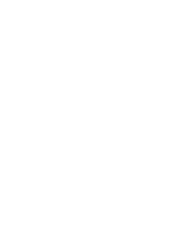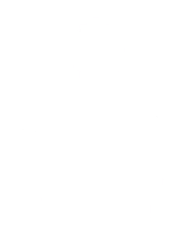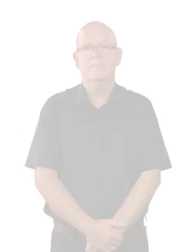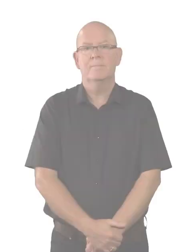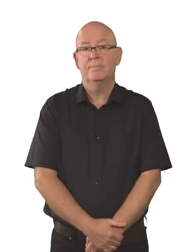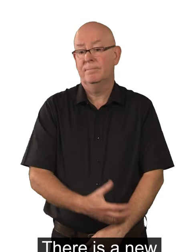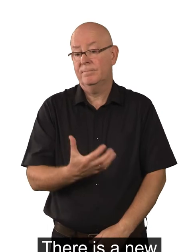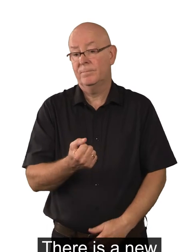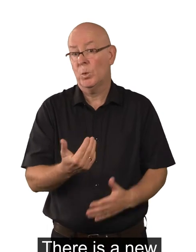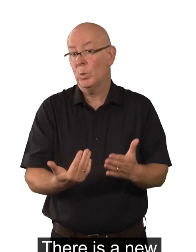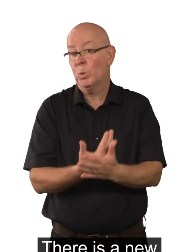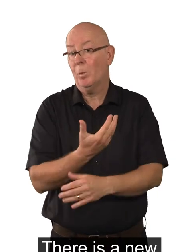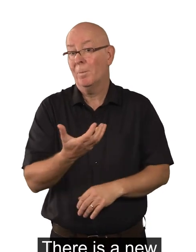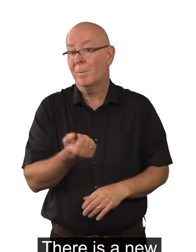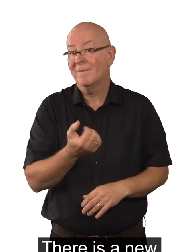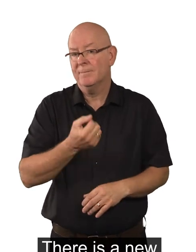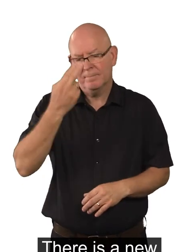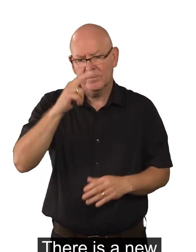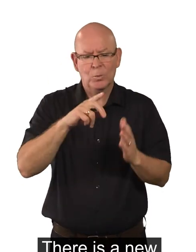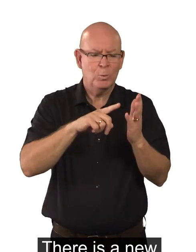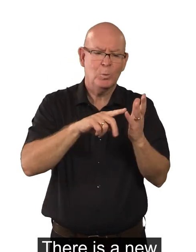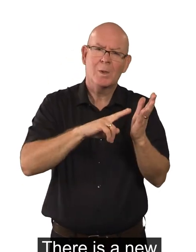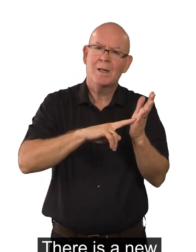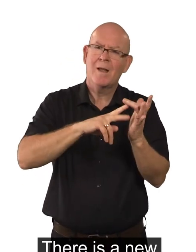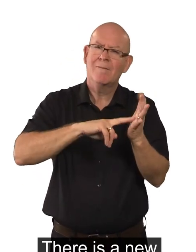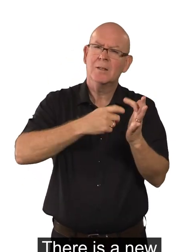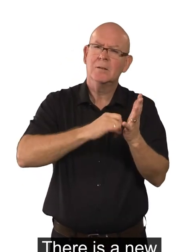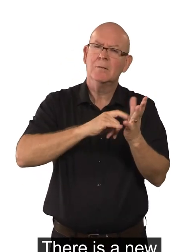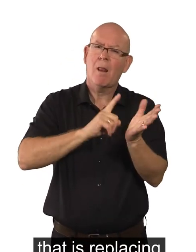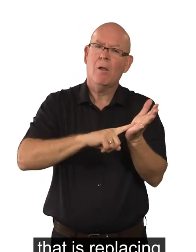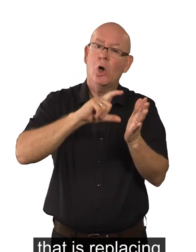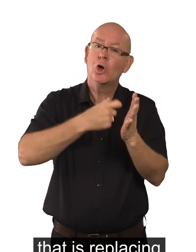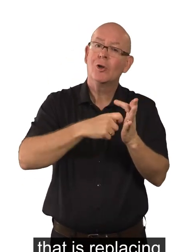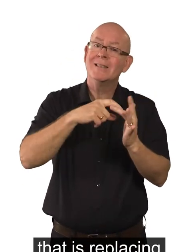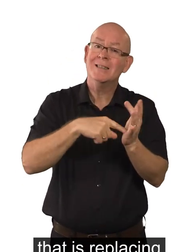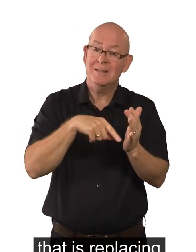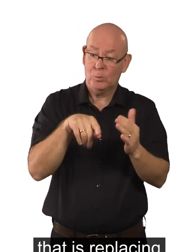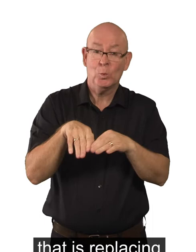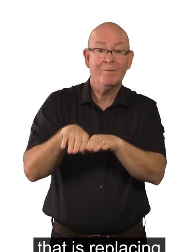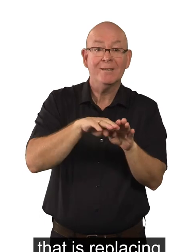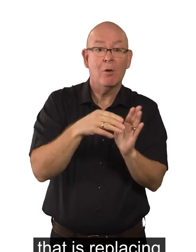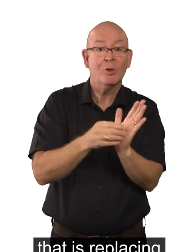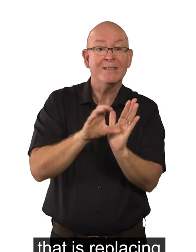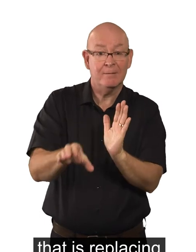There is a new benefit called Universal Credit that is replacing some older benefits.